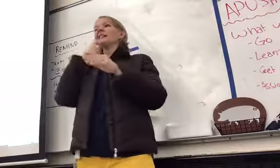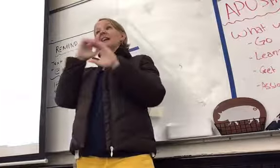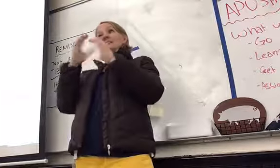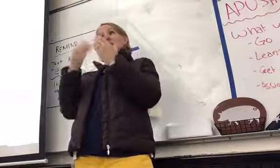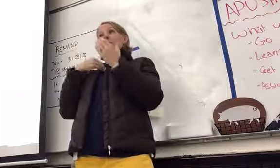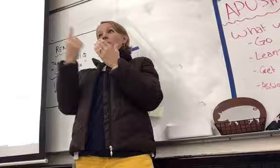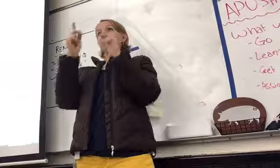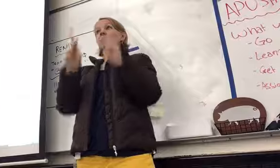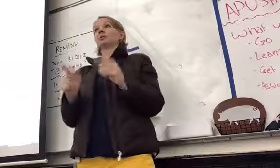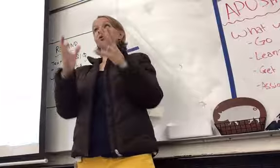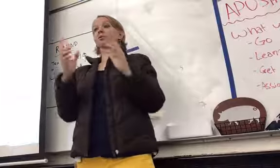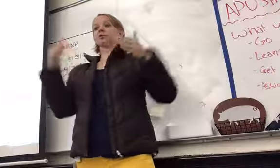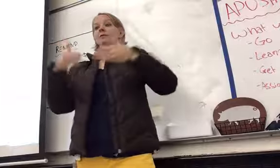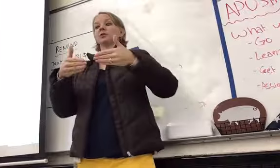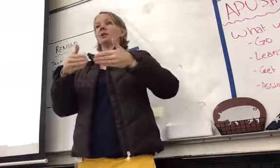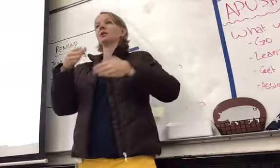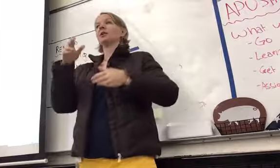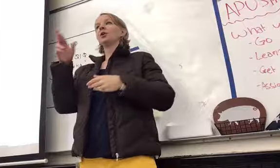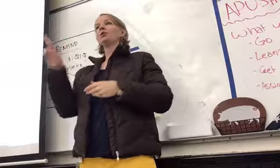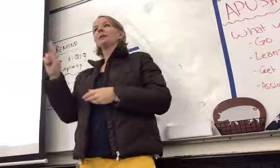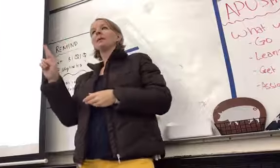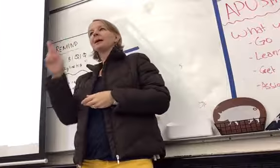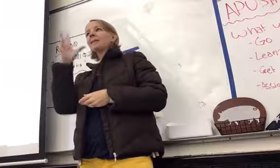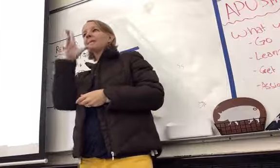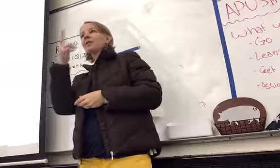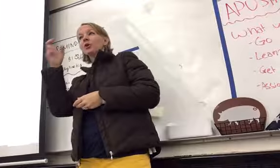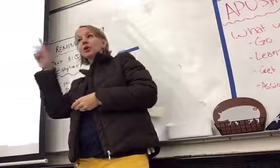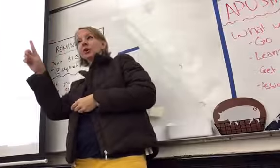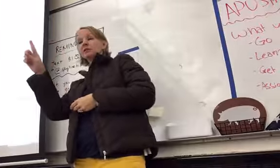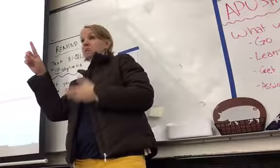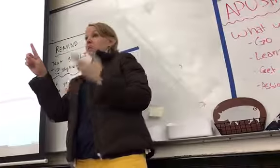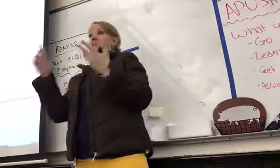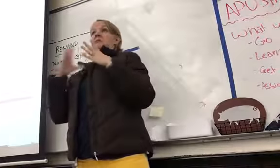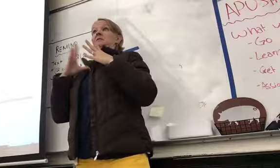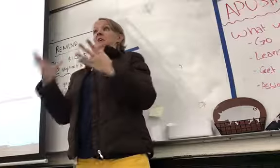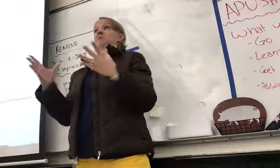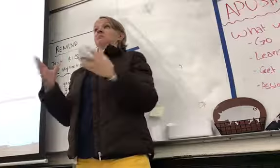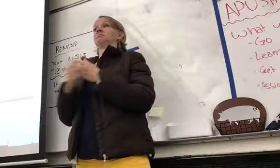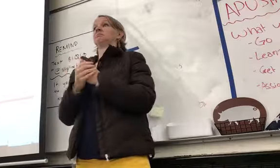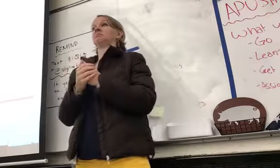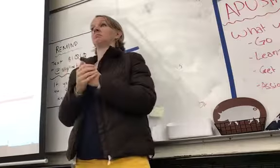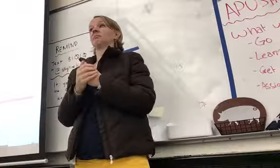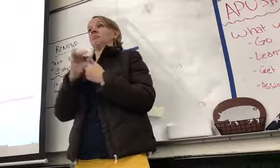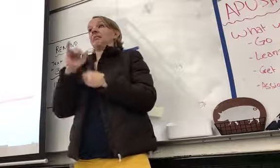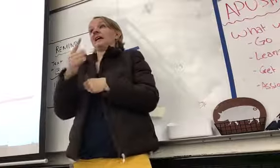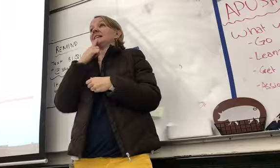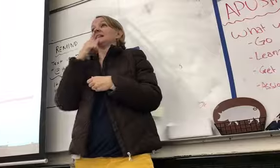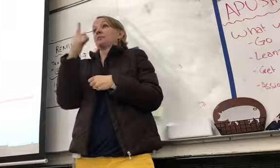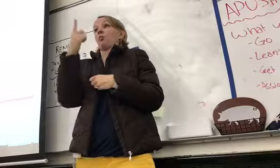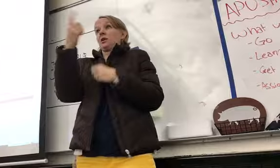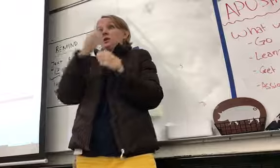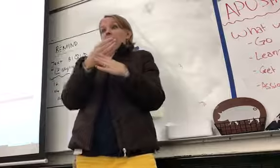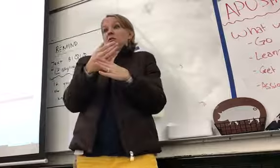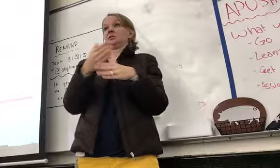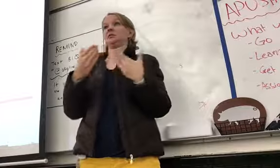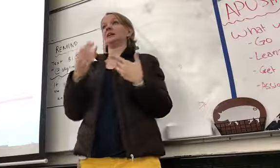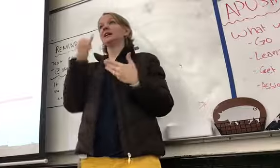that only wants to do Republican motherhood. As long as you can come up with three causes and consequences, that was a cause of political contention. If you only want to do